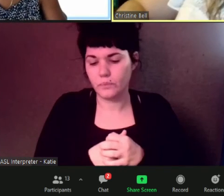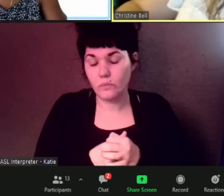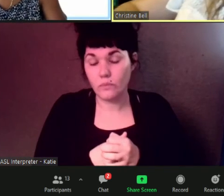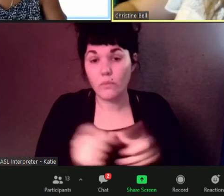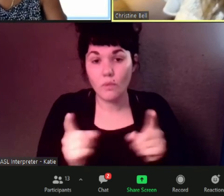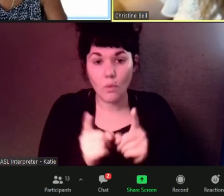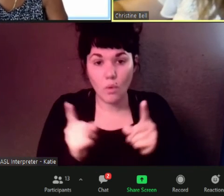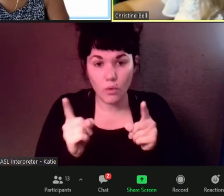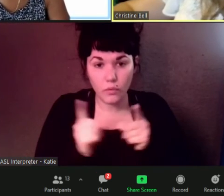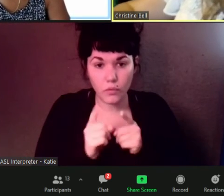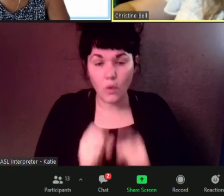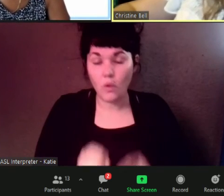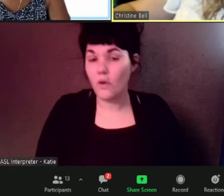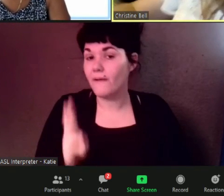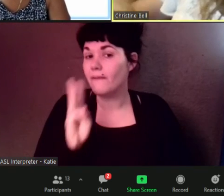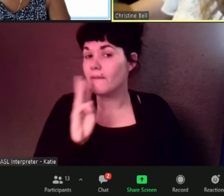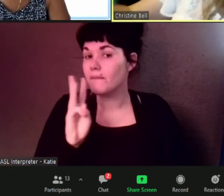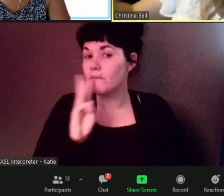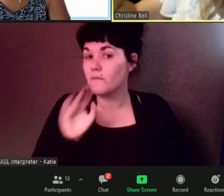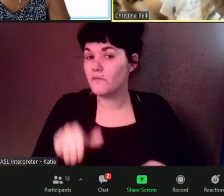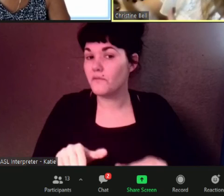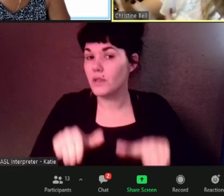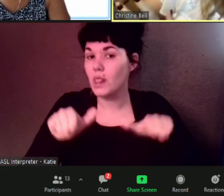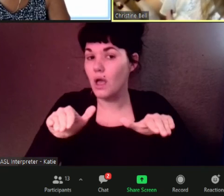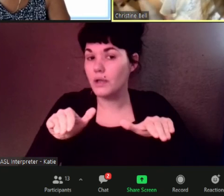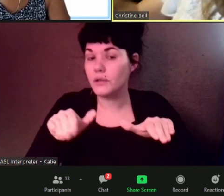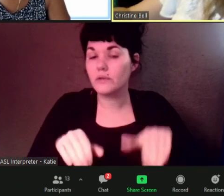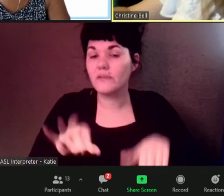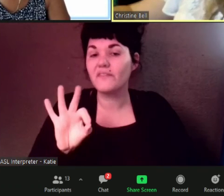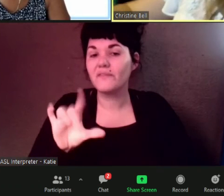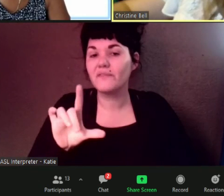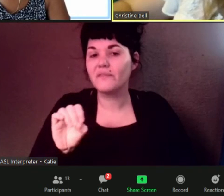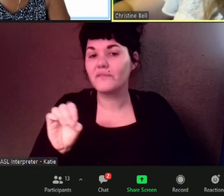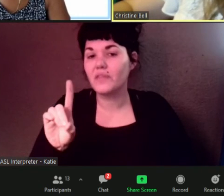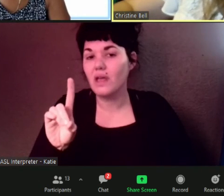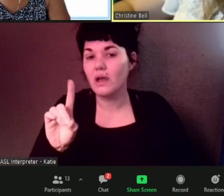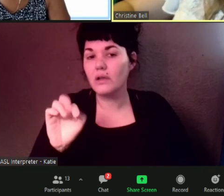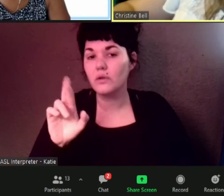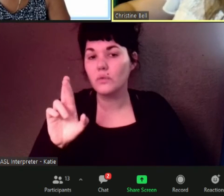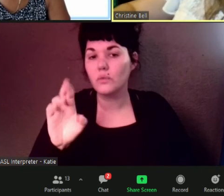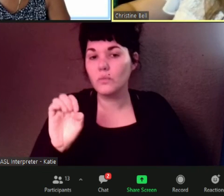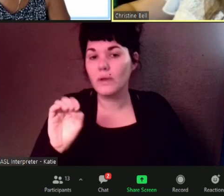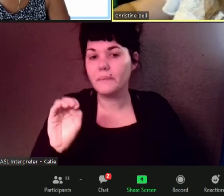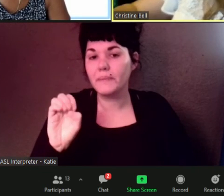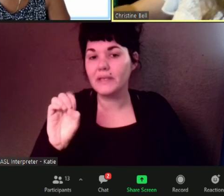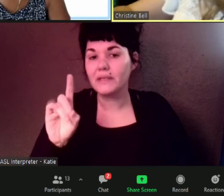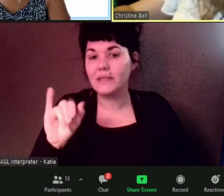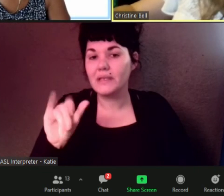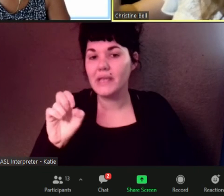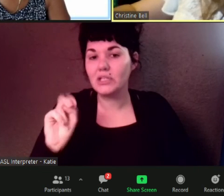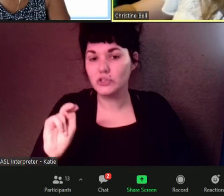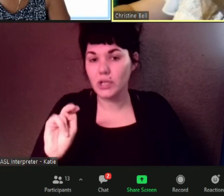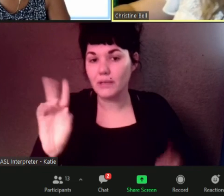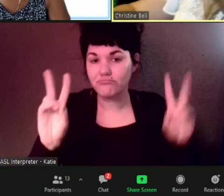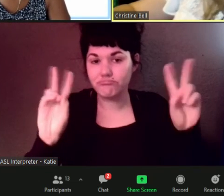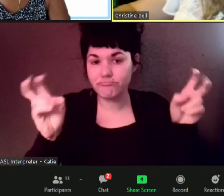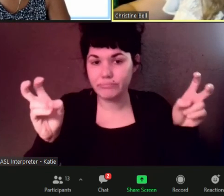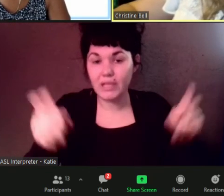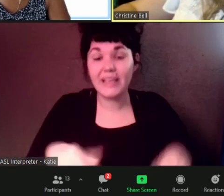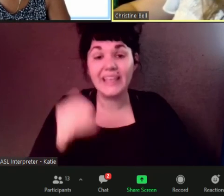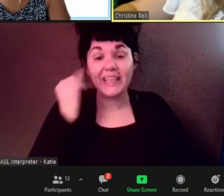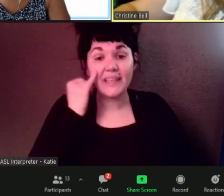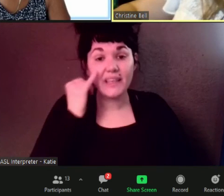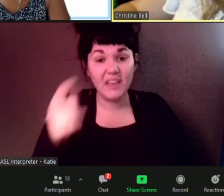remediation so if you've been if you've experienced um if you experienced flooding